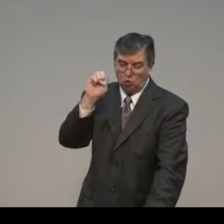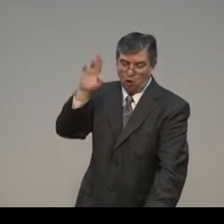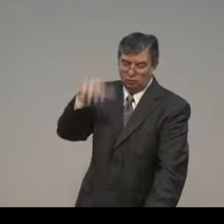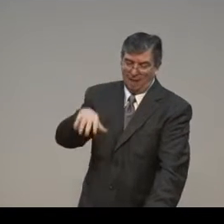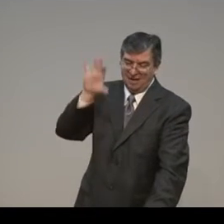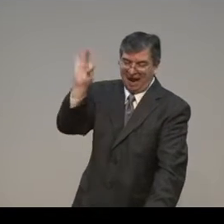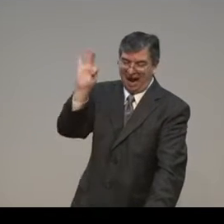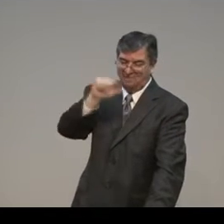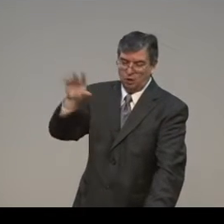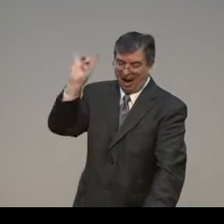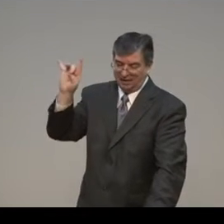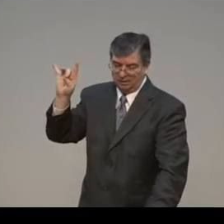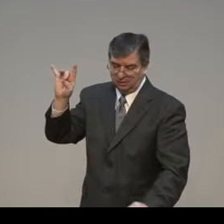Now, look at 2 Corinthians.